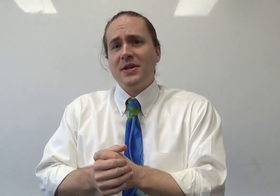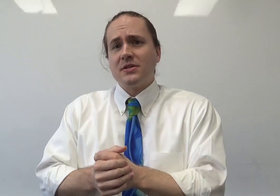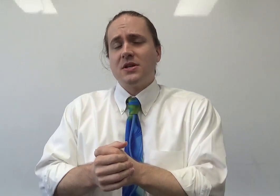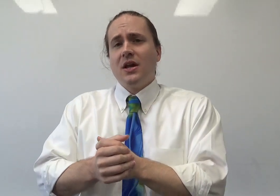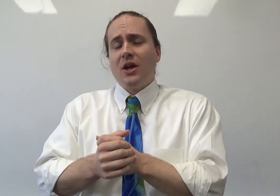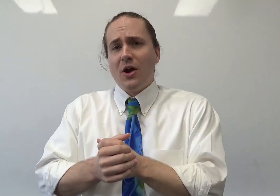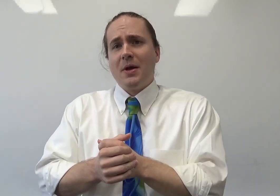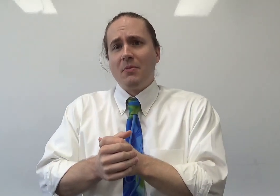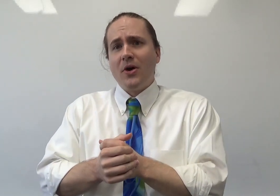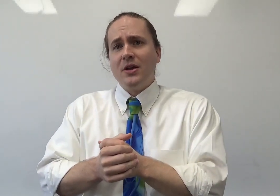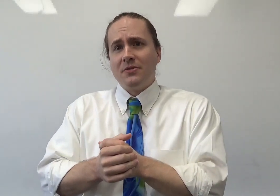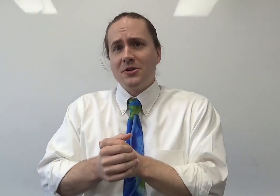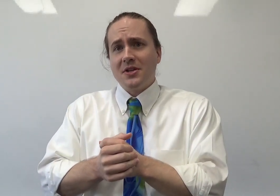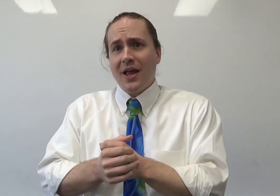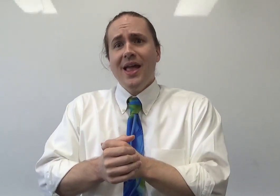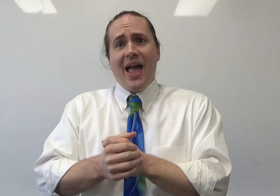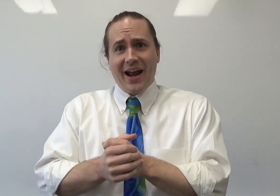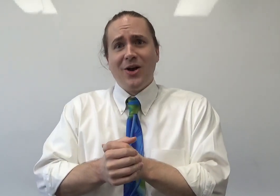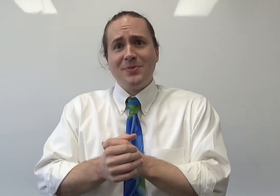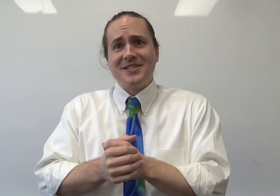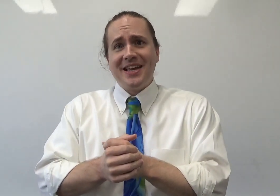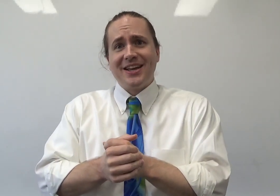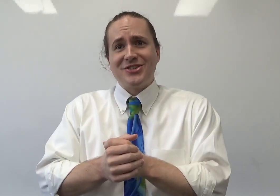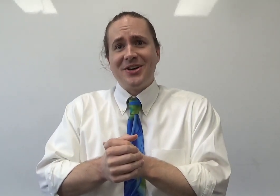Business here at McMurray University. And I hope to see you next year.